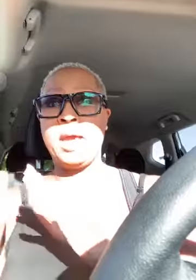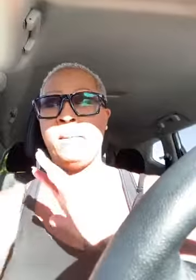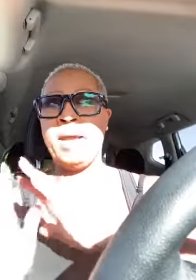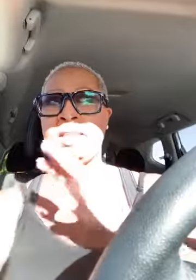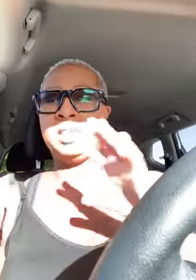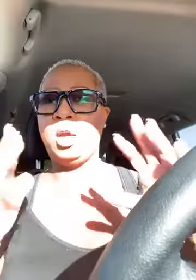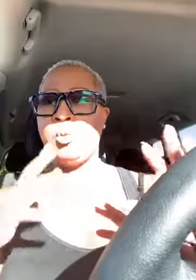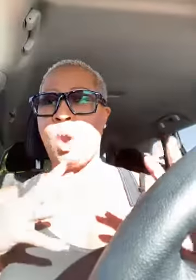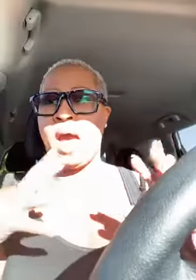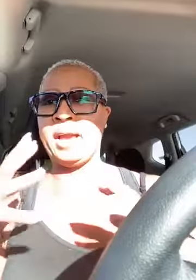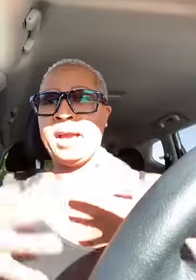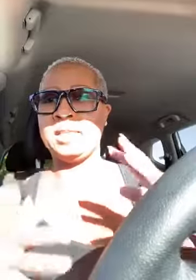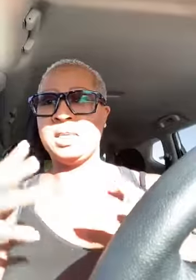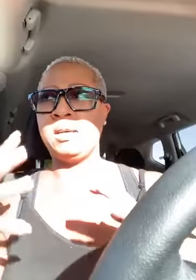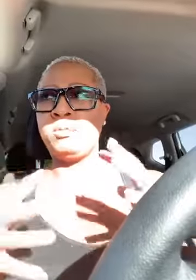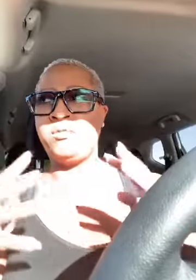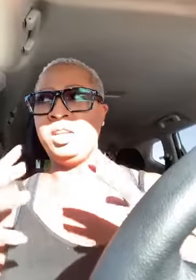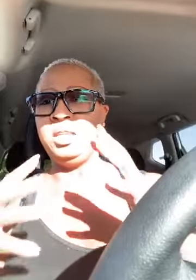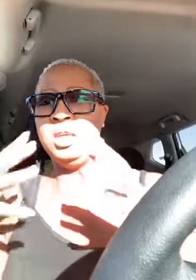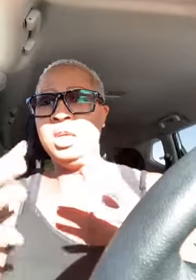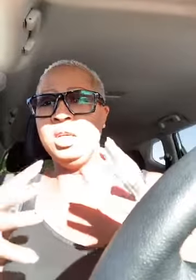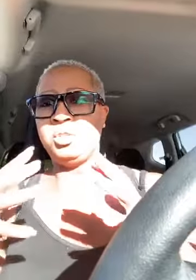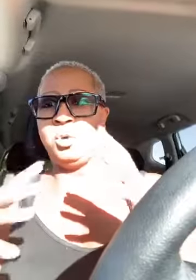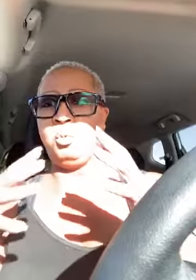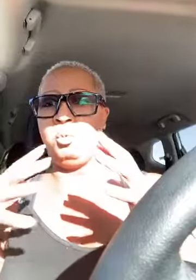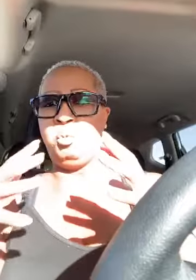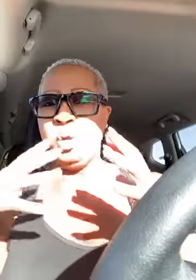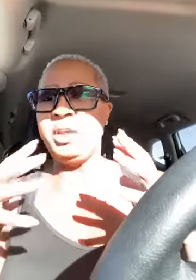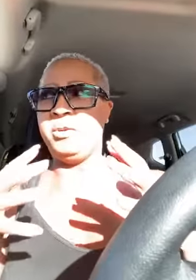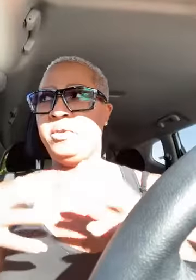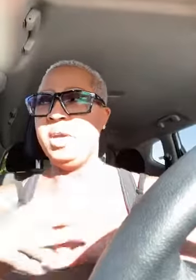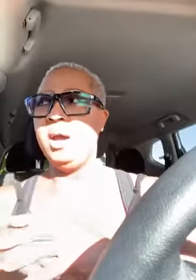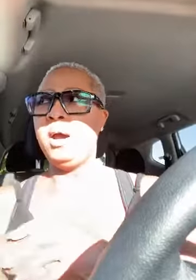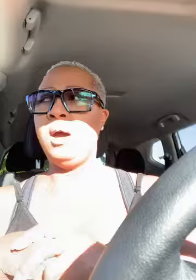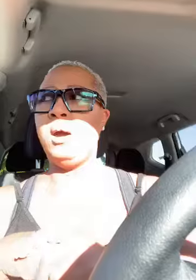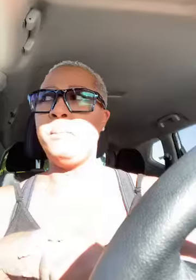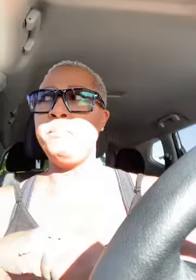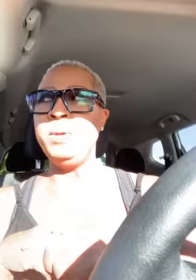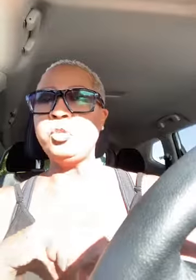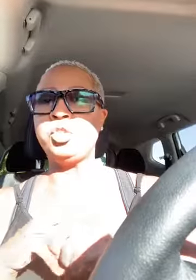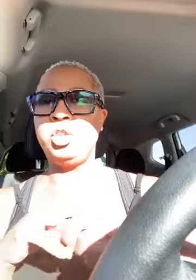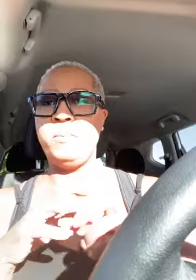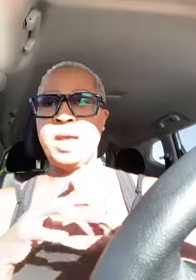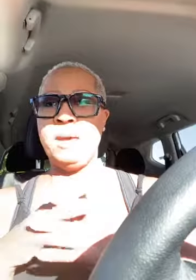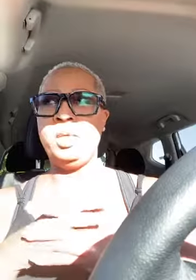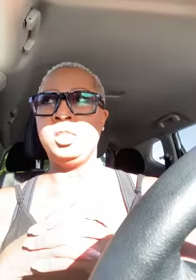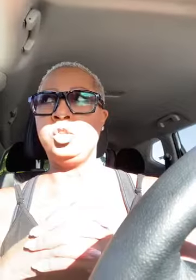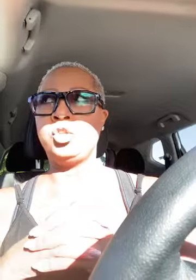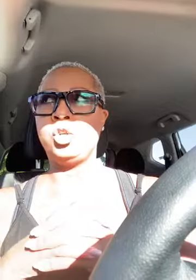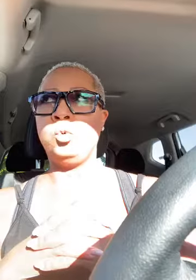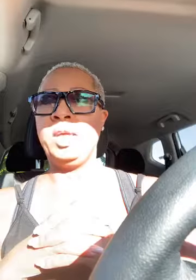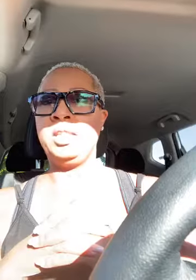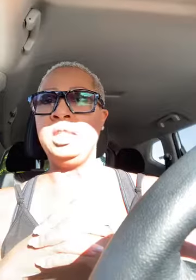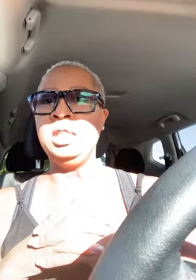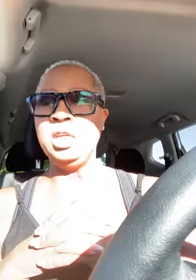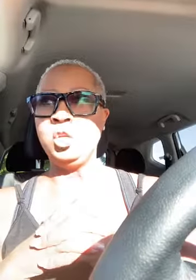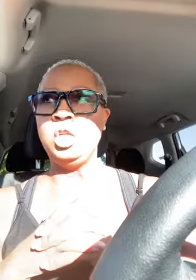i am i had to take a ride guys because i was feeling so weird um mentorship miami is the show that literally